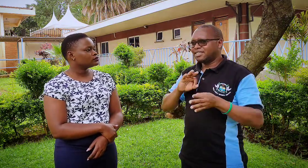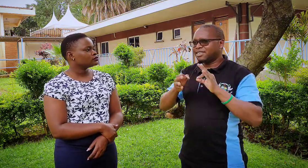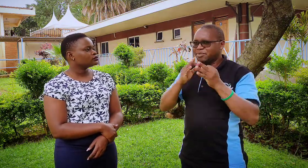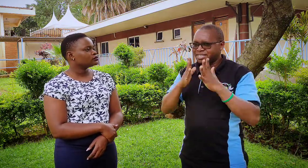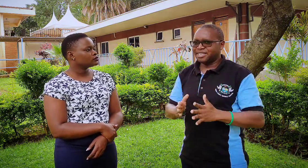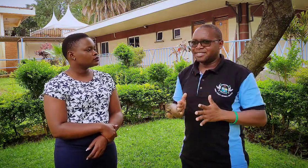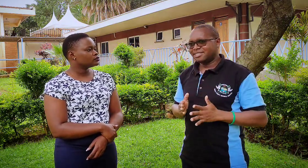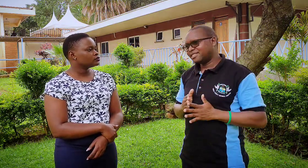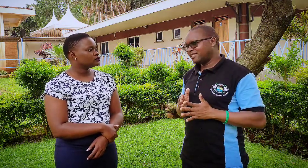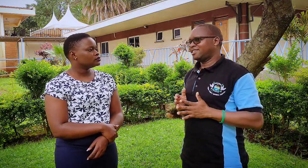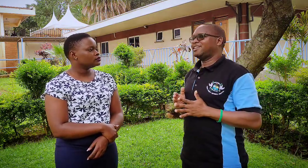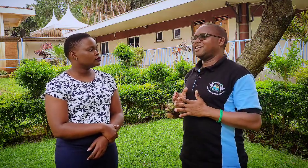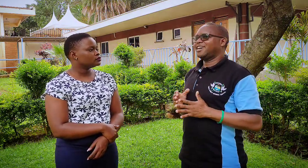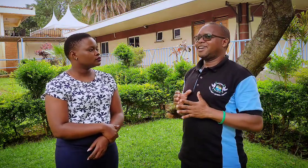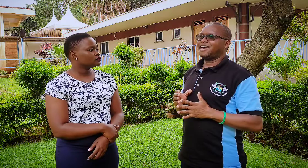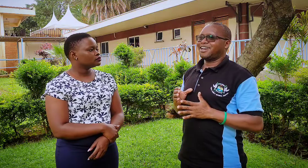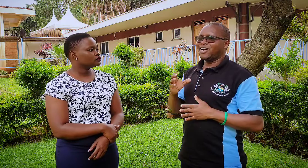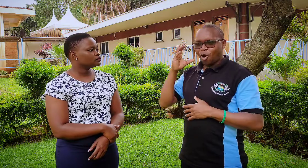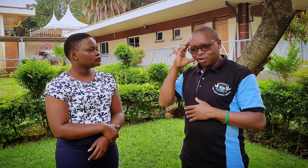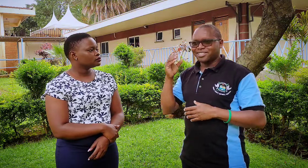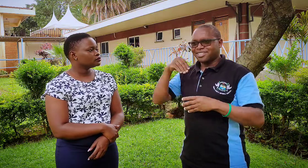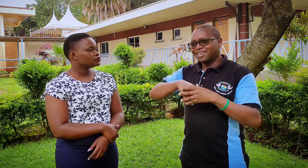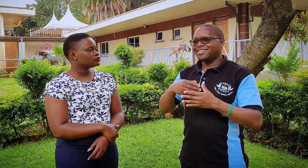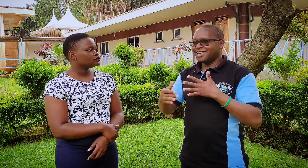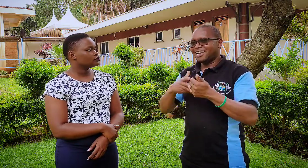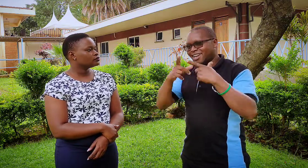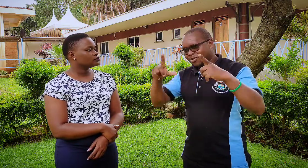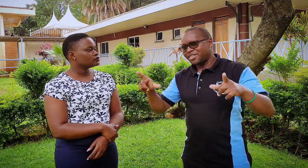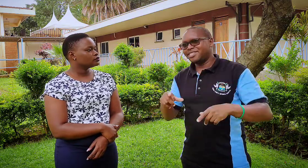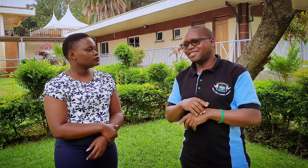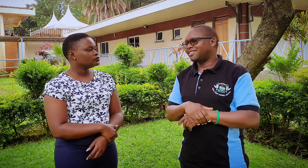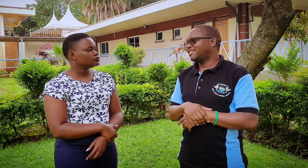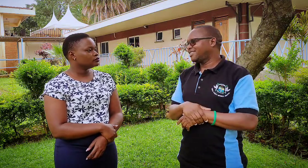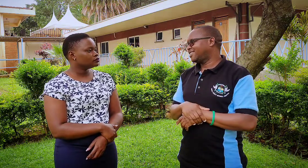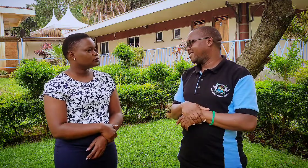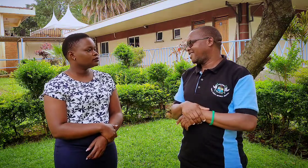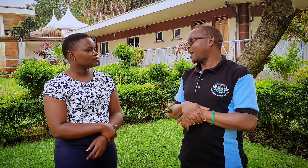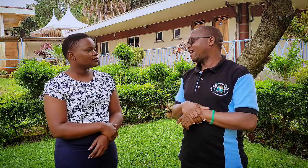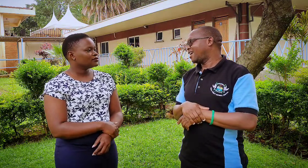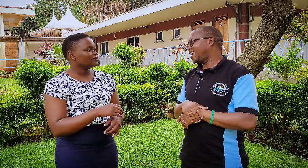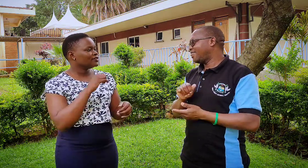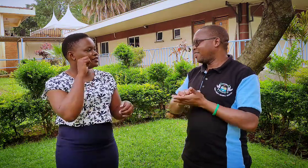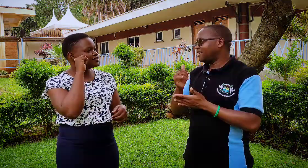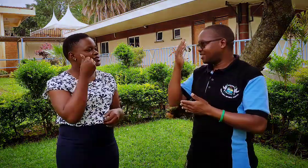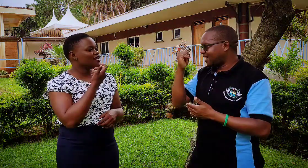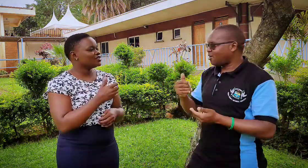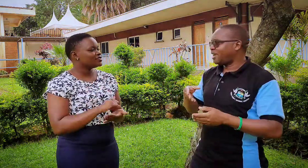interpreters course in sign language. That's nice.